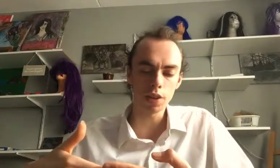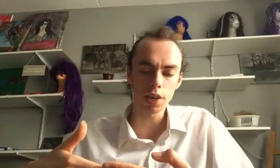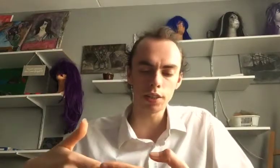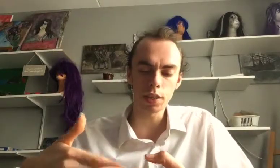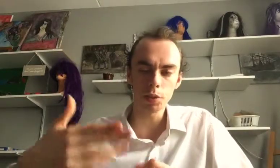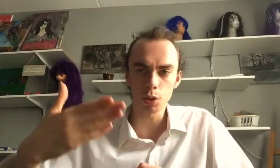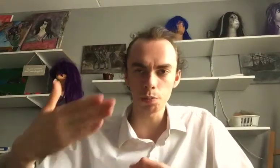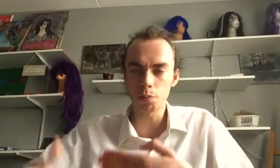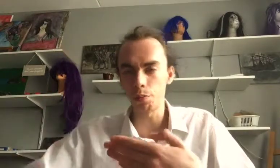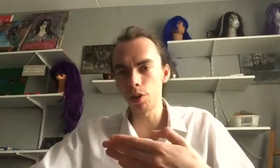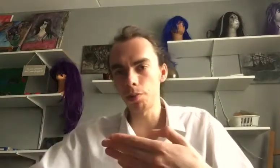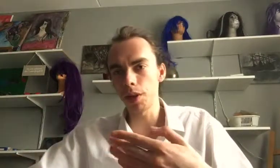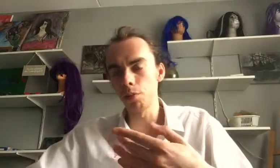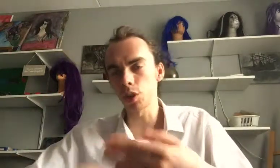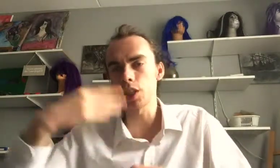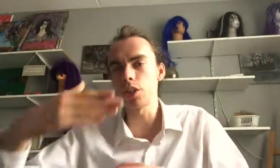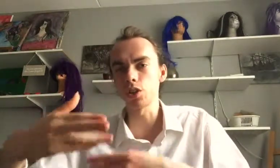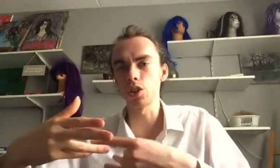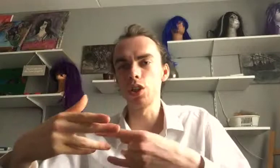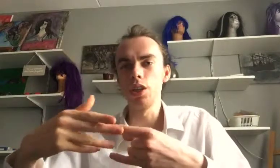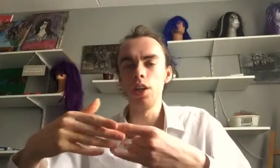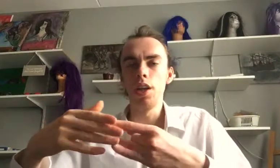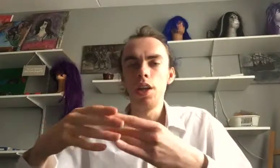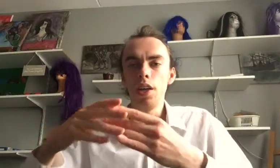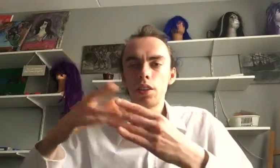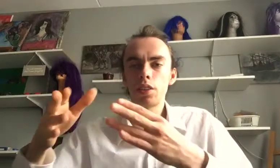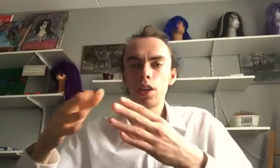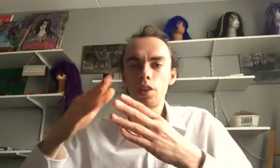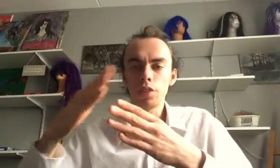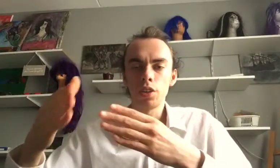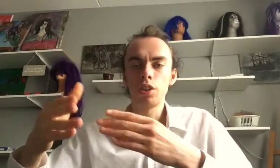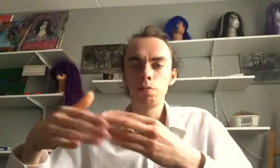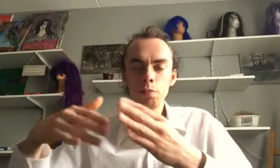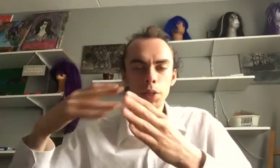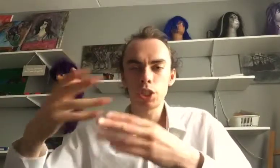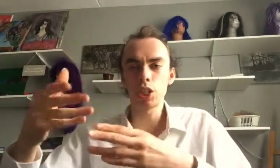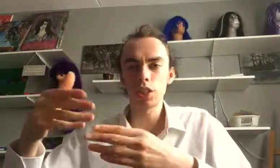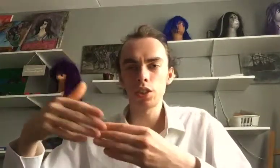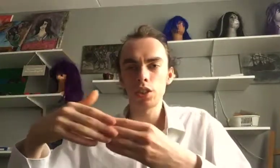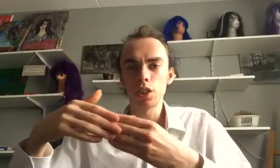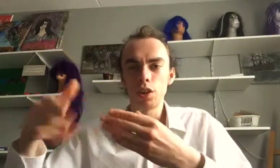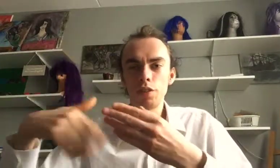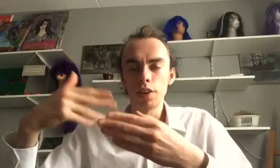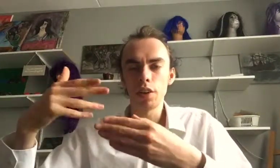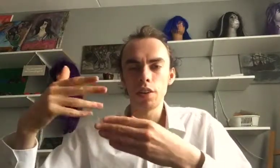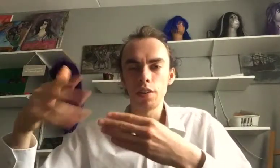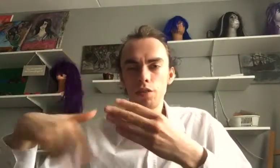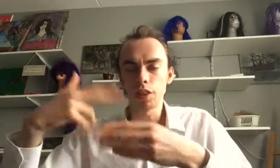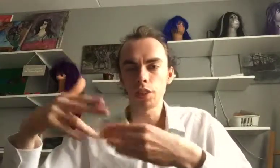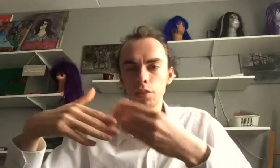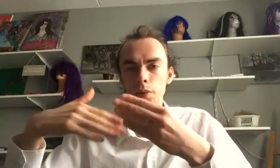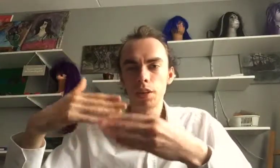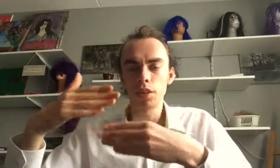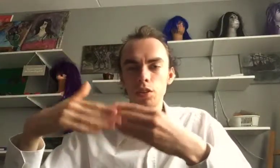any time that your body makes more cells, it has a bigger chance, the faster it makes new